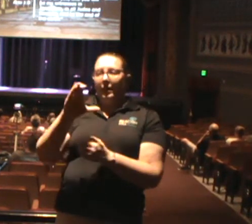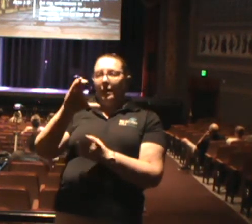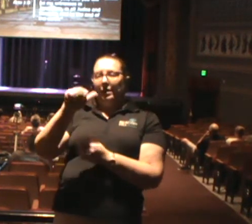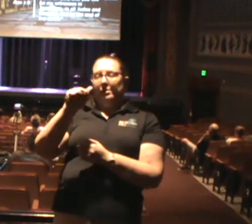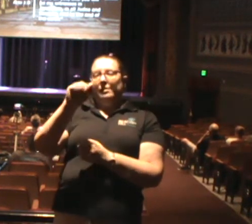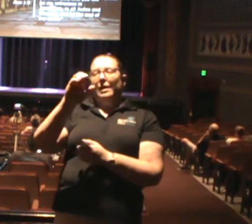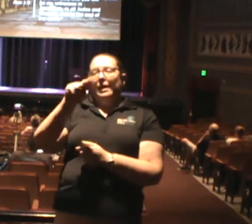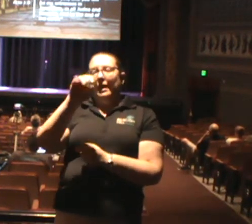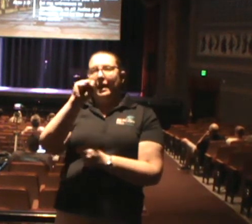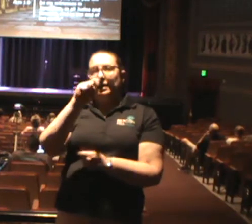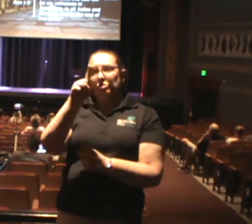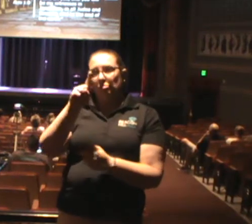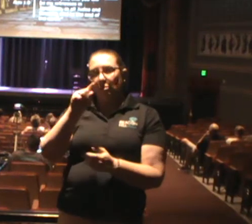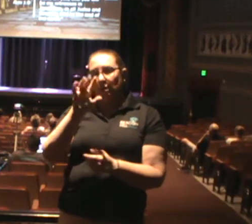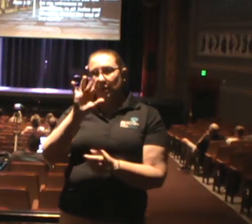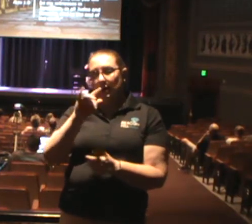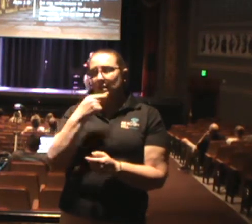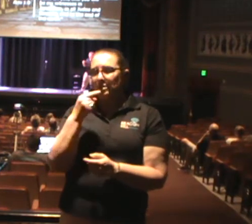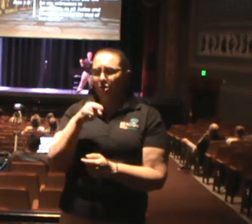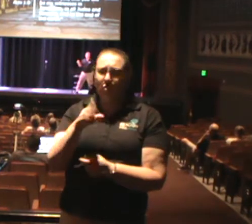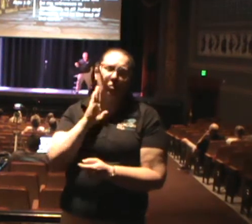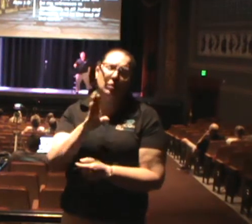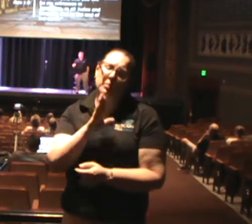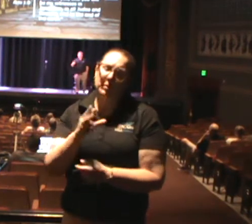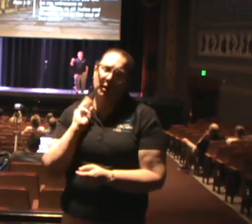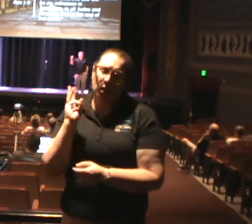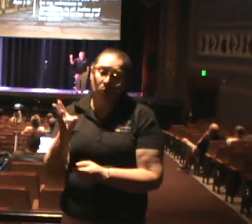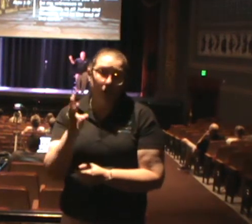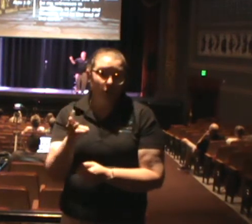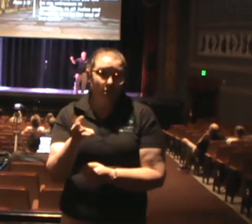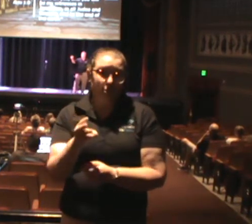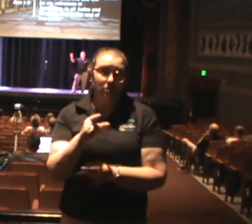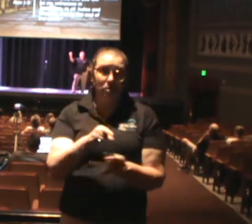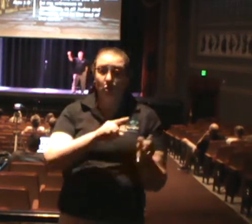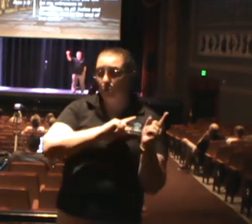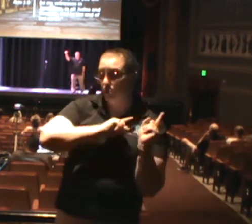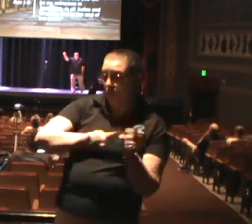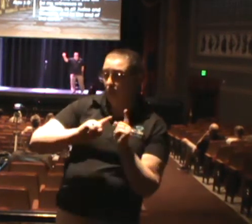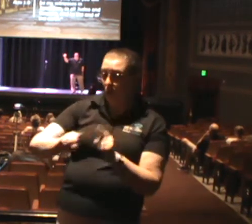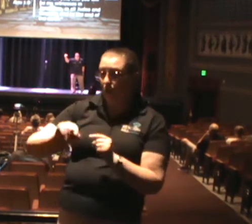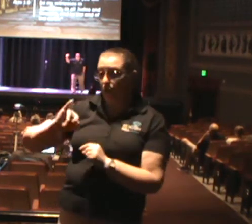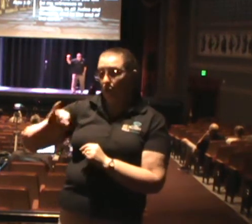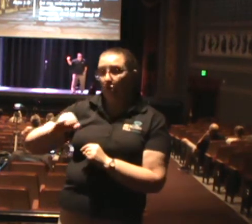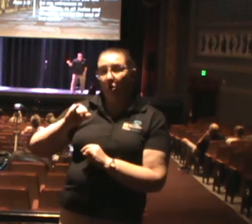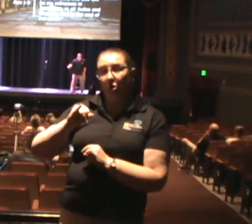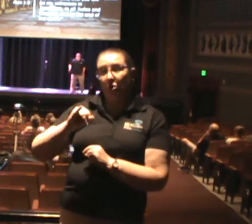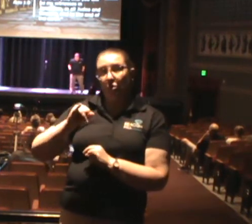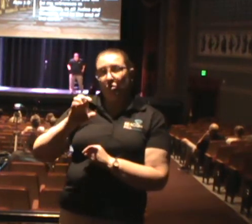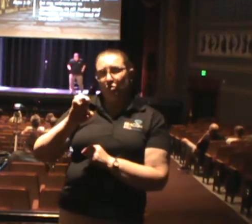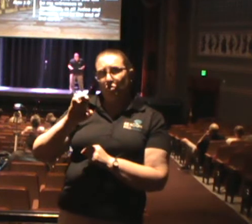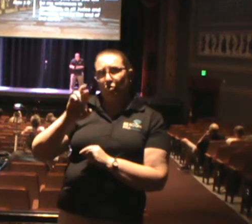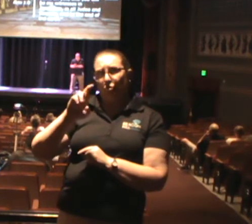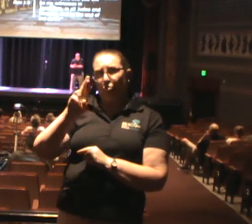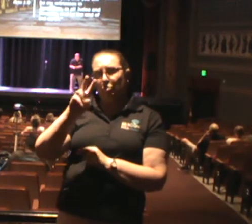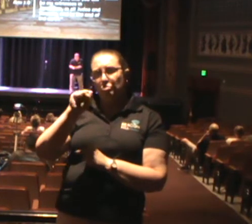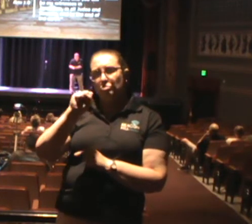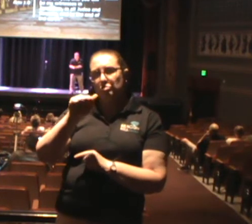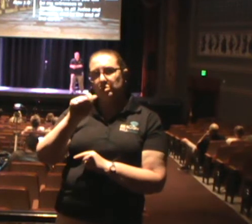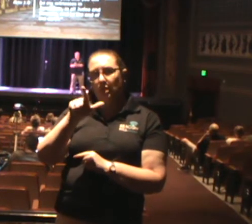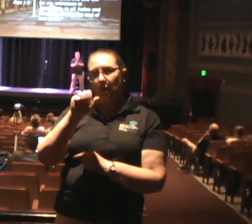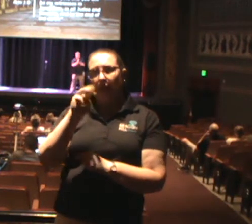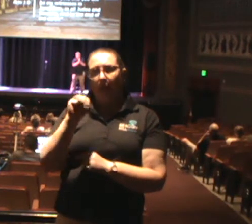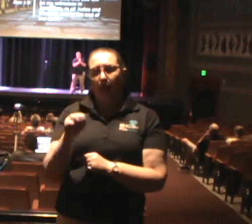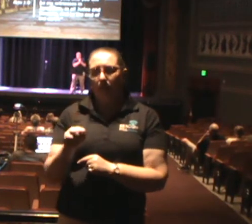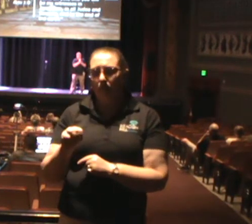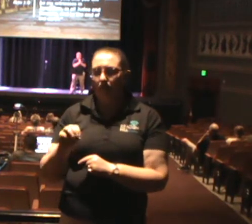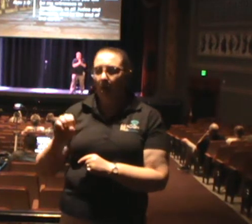and you will be my witnesses in Jerusalem and Judea and Samaria and to the ends of the earth. This was not a suggestion,